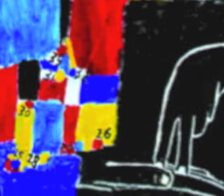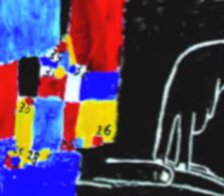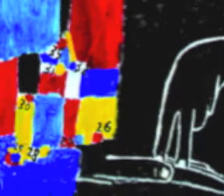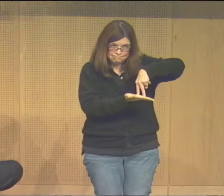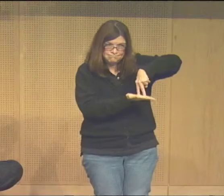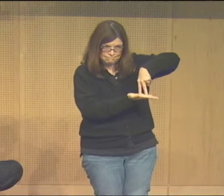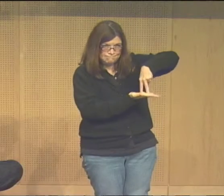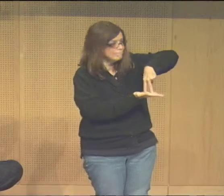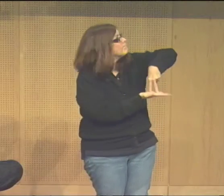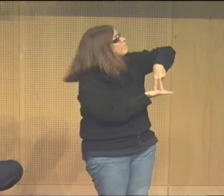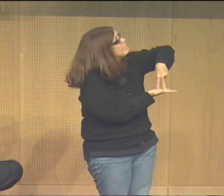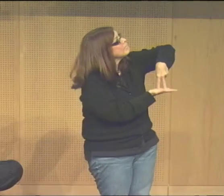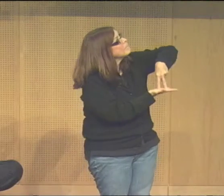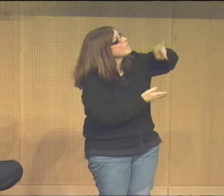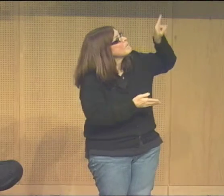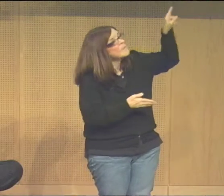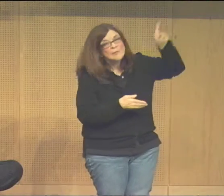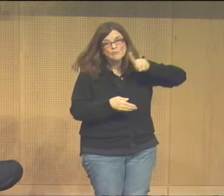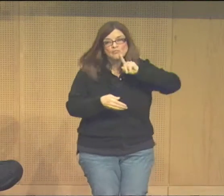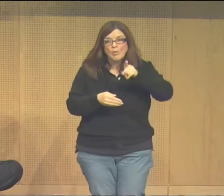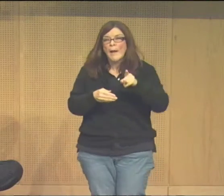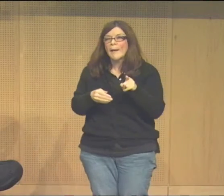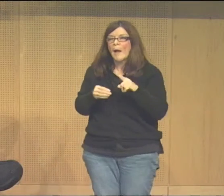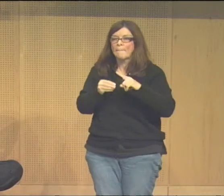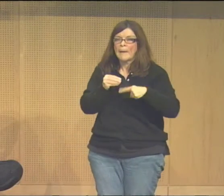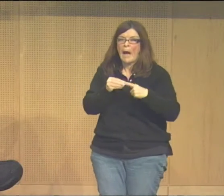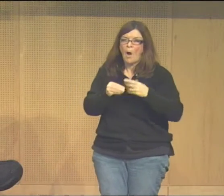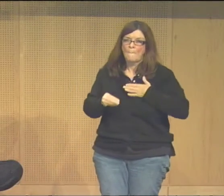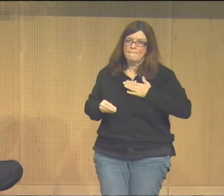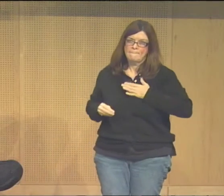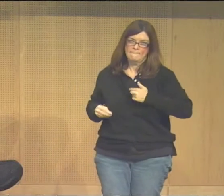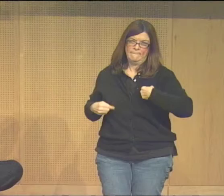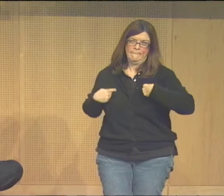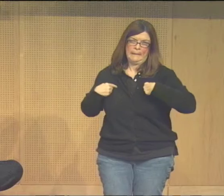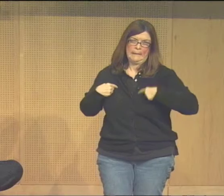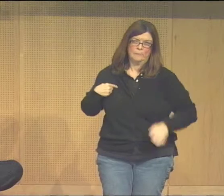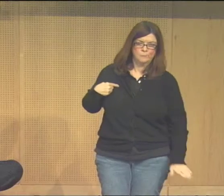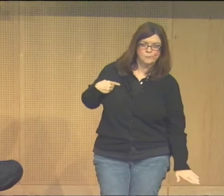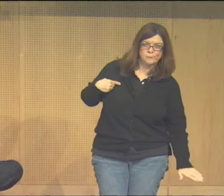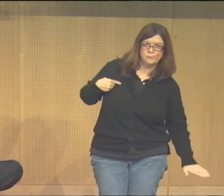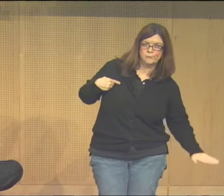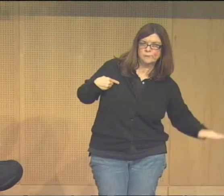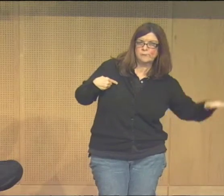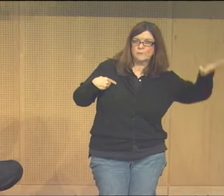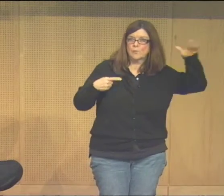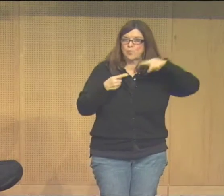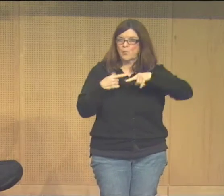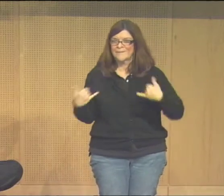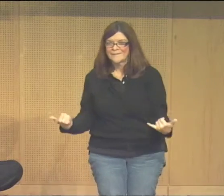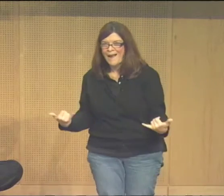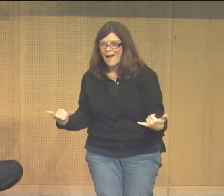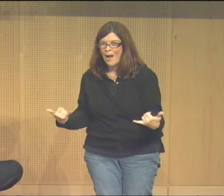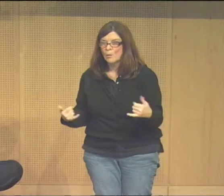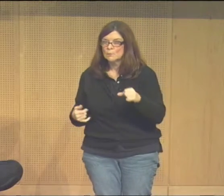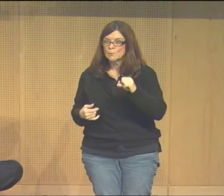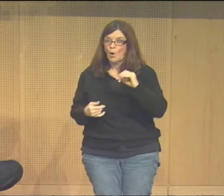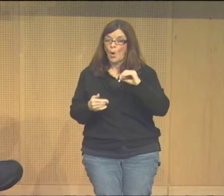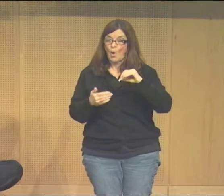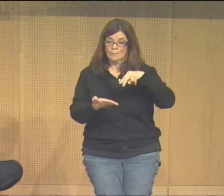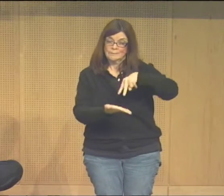yep you do see that stand the sign for stand this is really about my childhood and my journey up